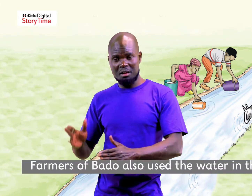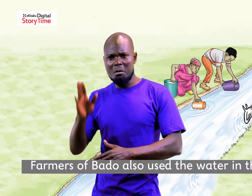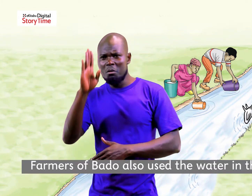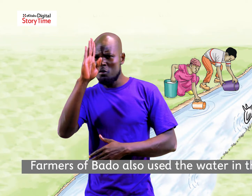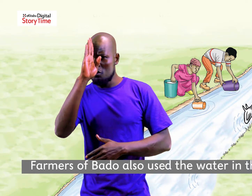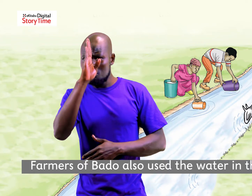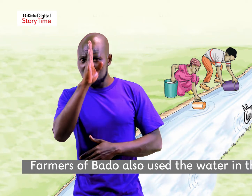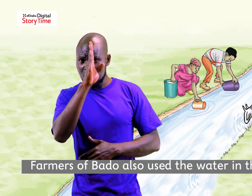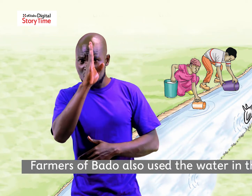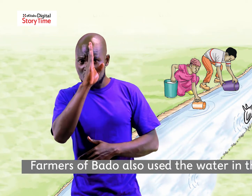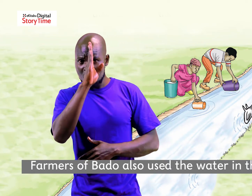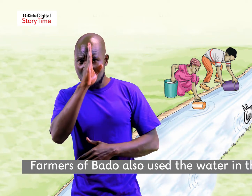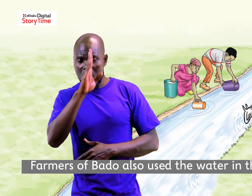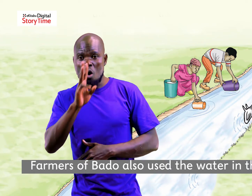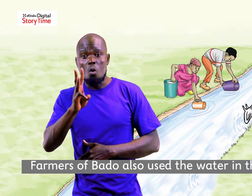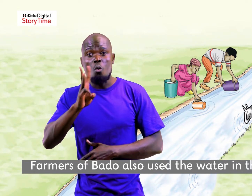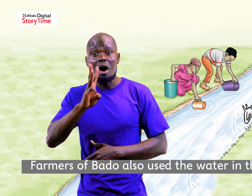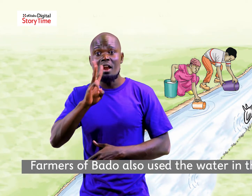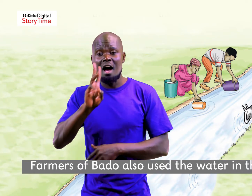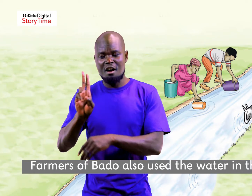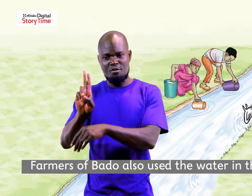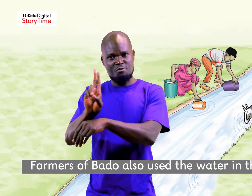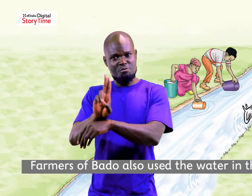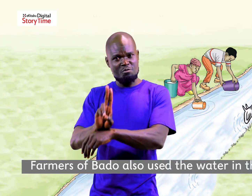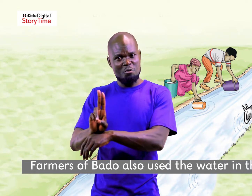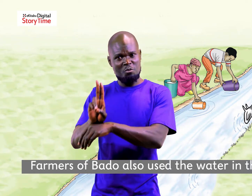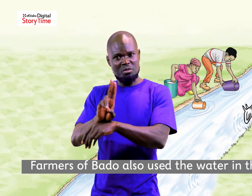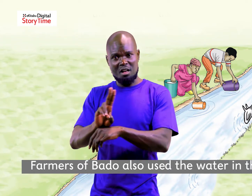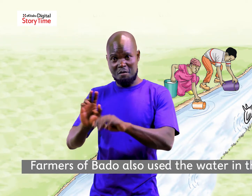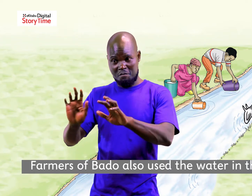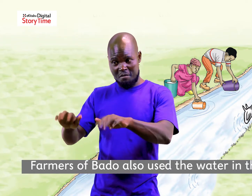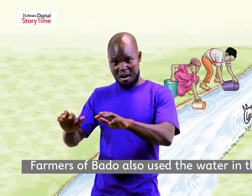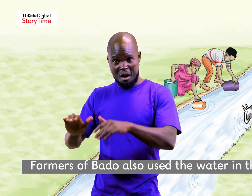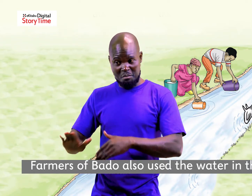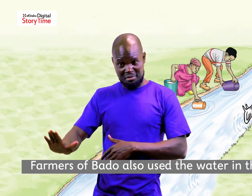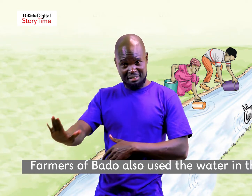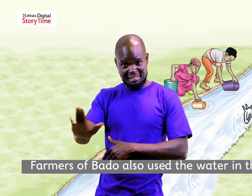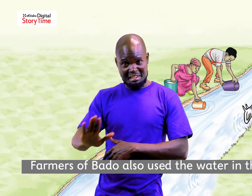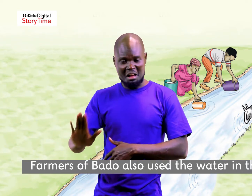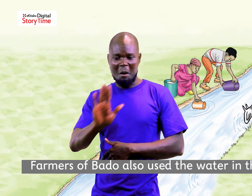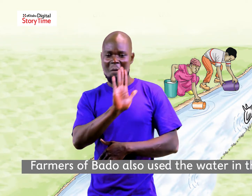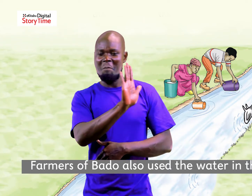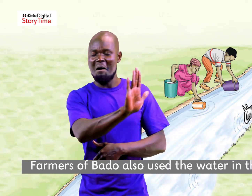farmers of badu also used the water in their farms